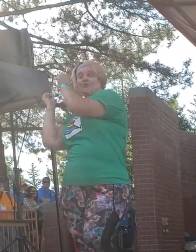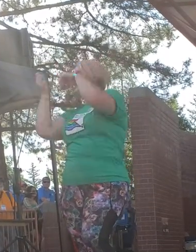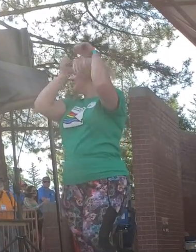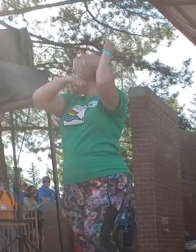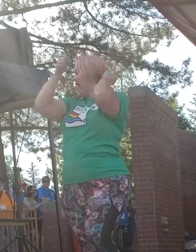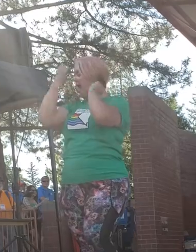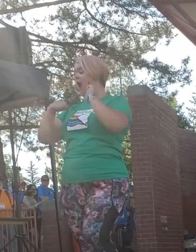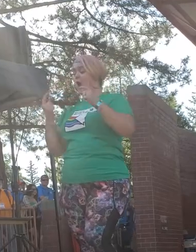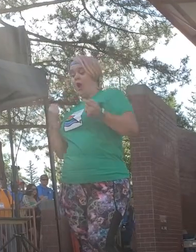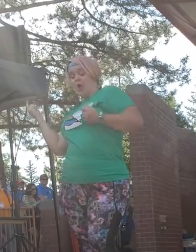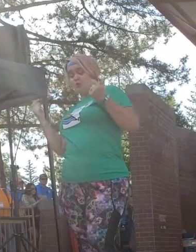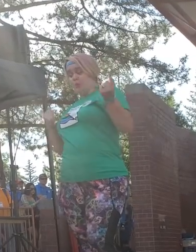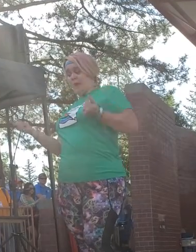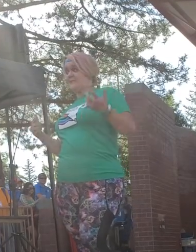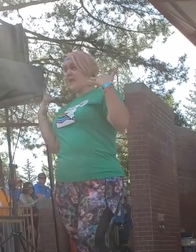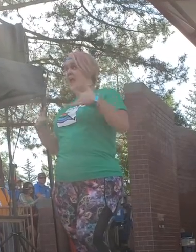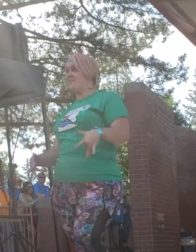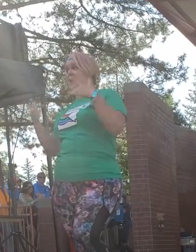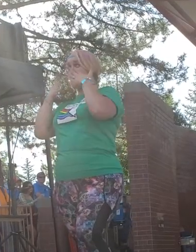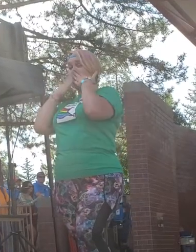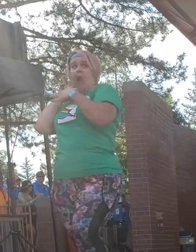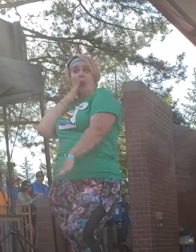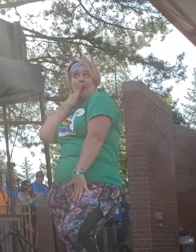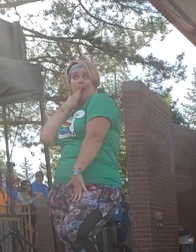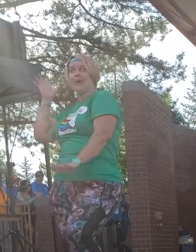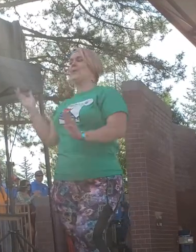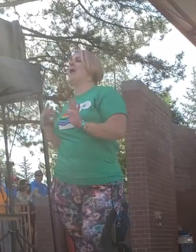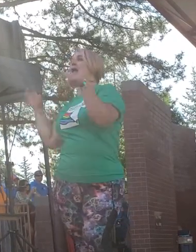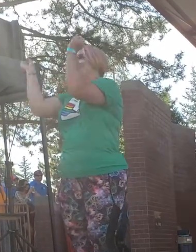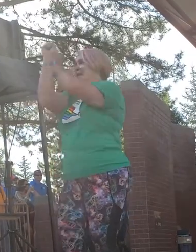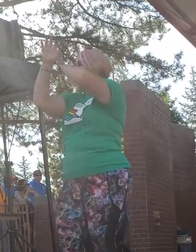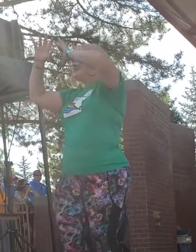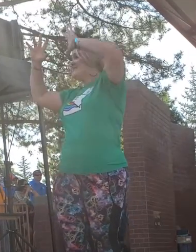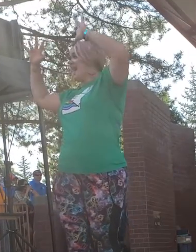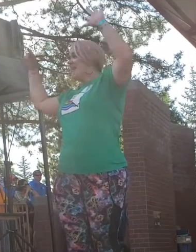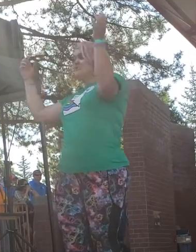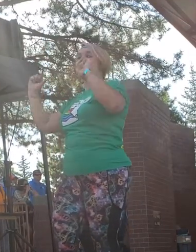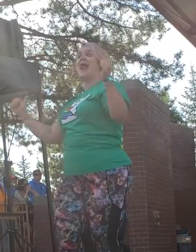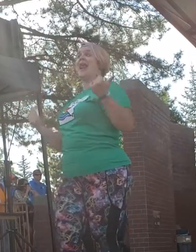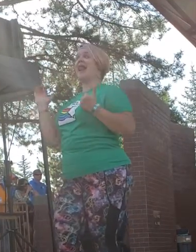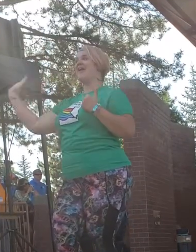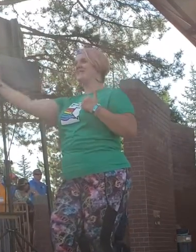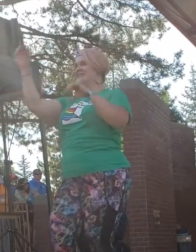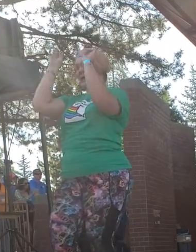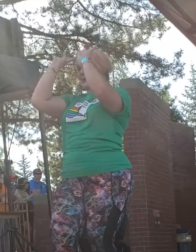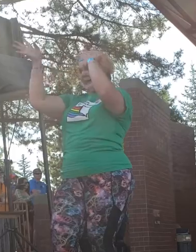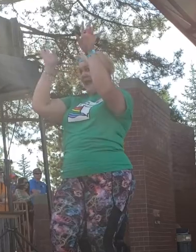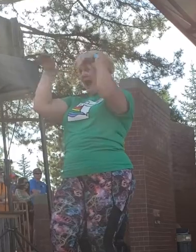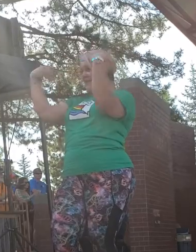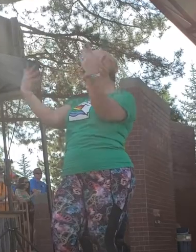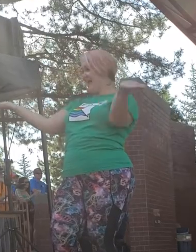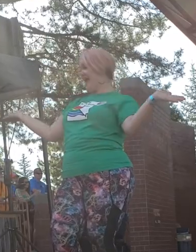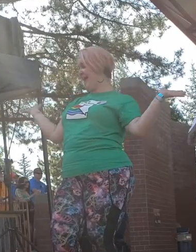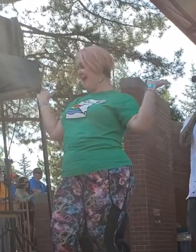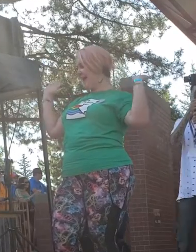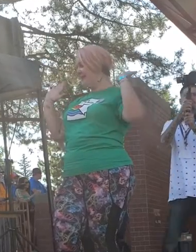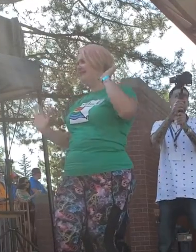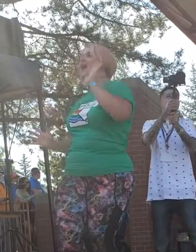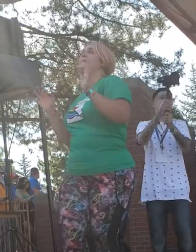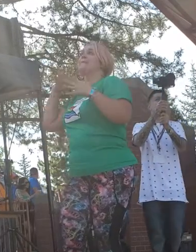can rock my hair I'm busy everywhere Imagination, second your creation I'm a Barbie